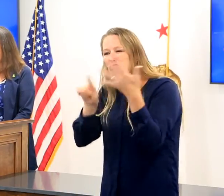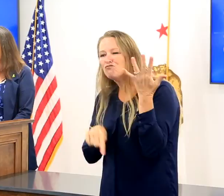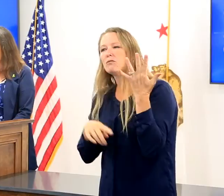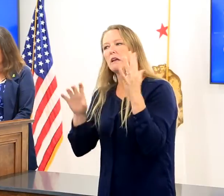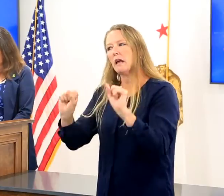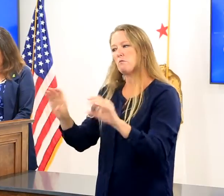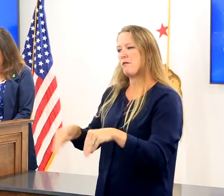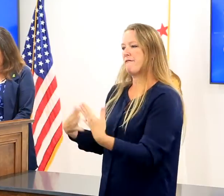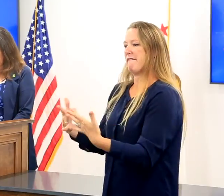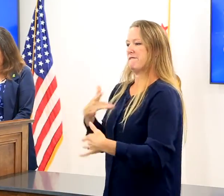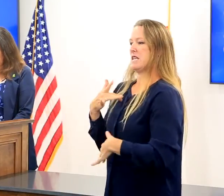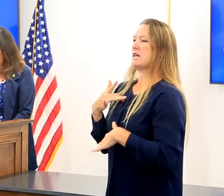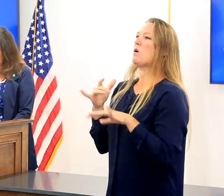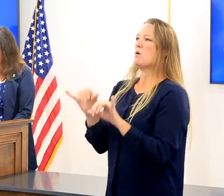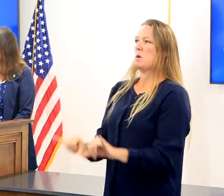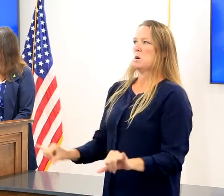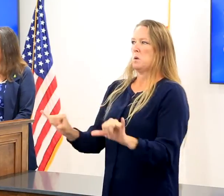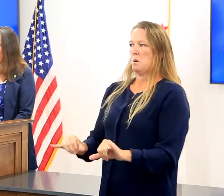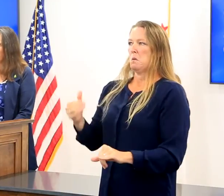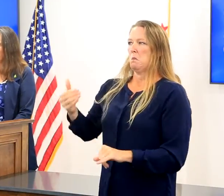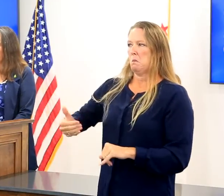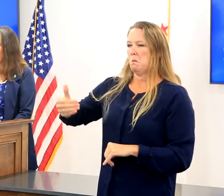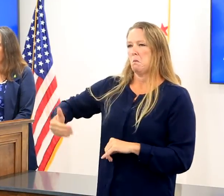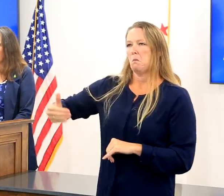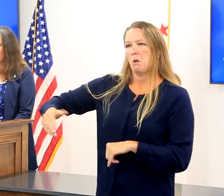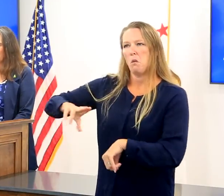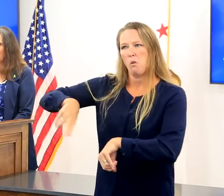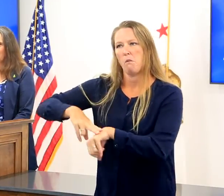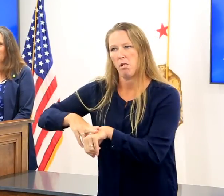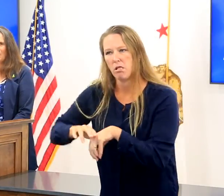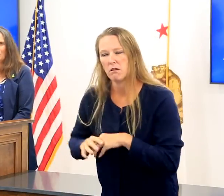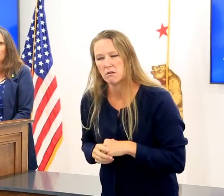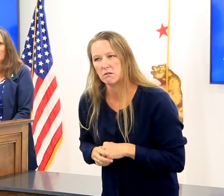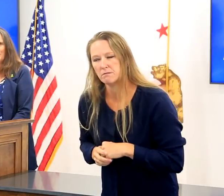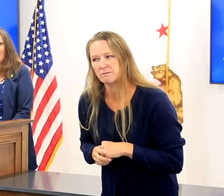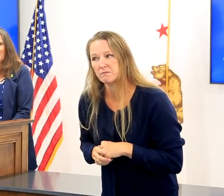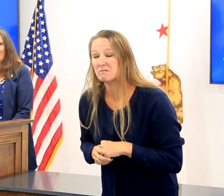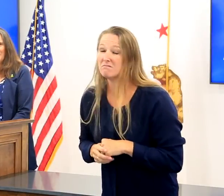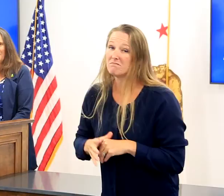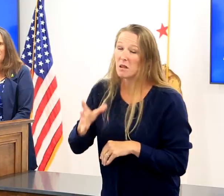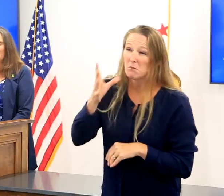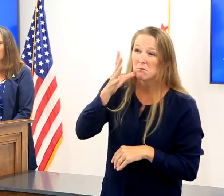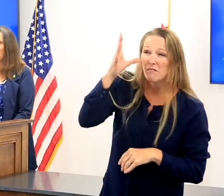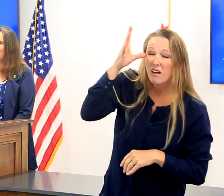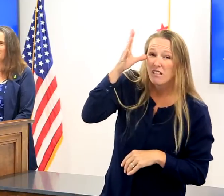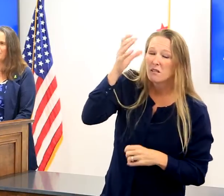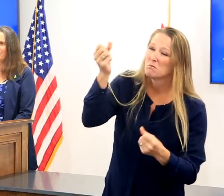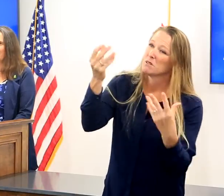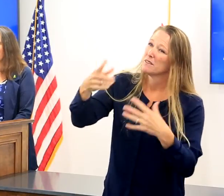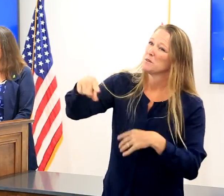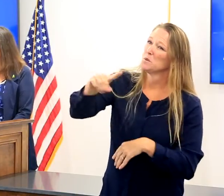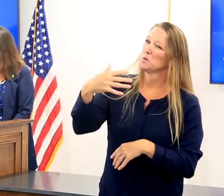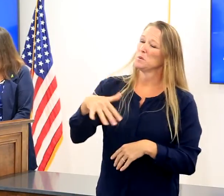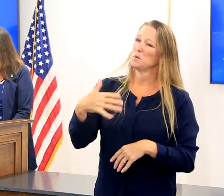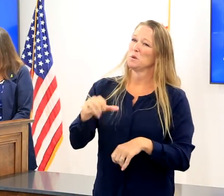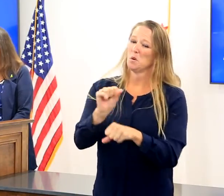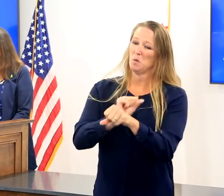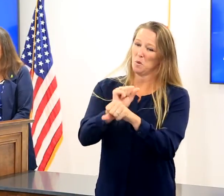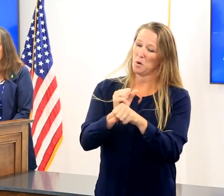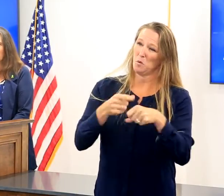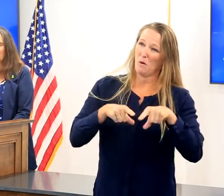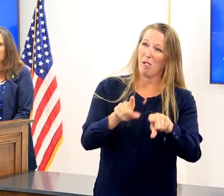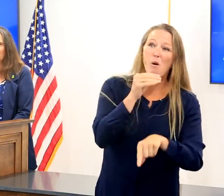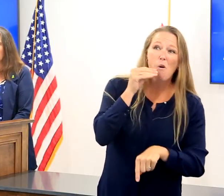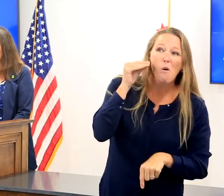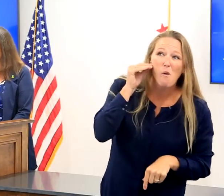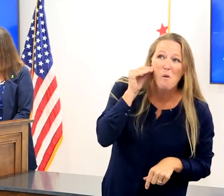And for parents, many of you have to stay home, you're trying to work from home, you're trying to figure out how to do one more